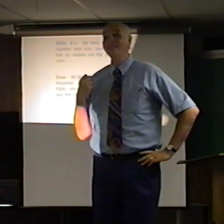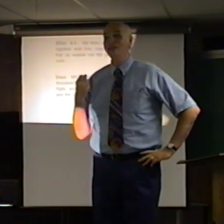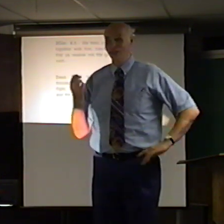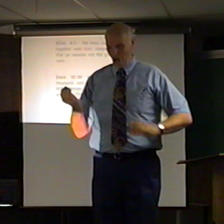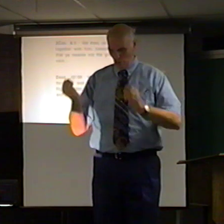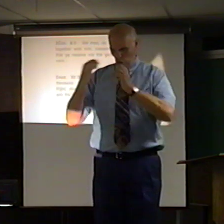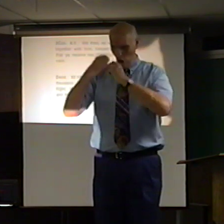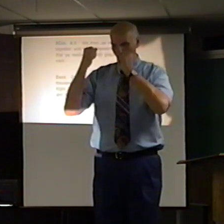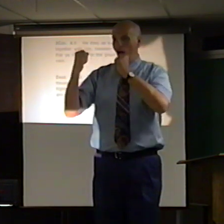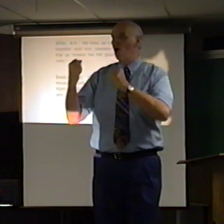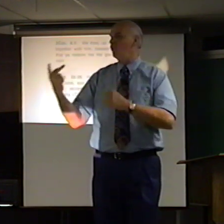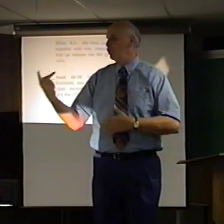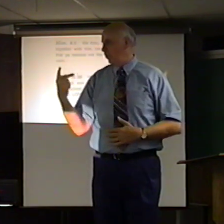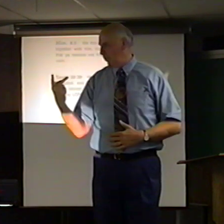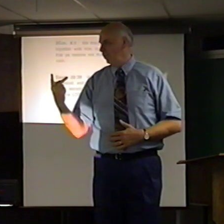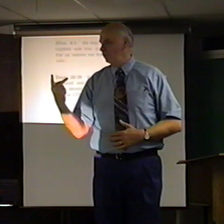But I... Power break too.